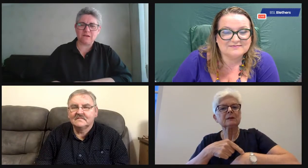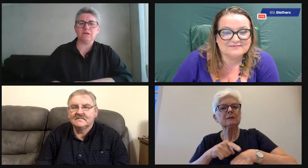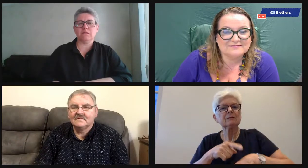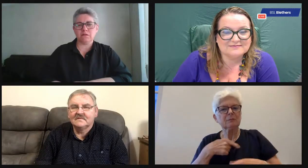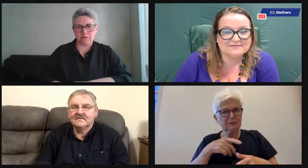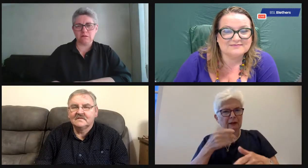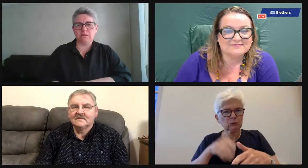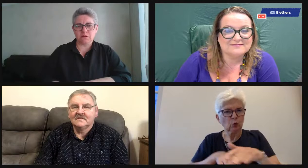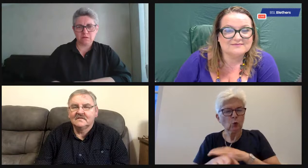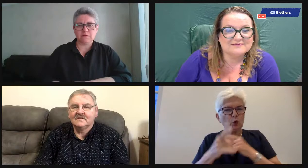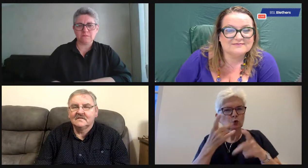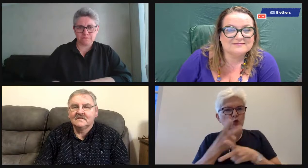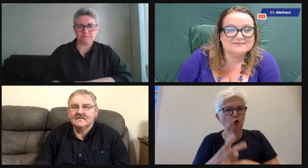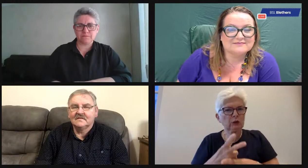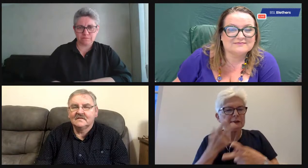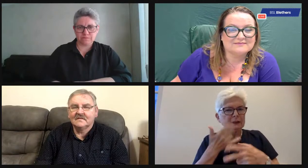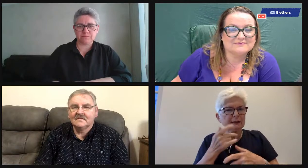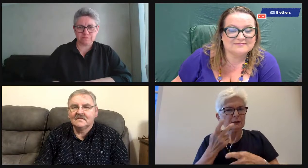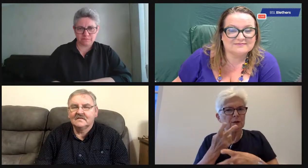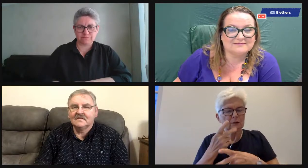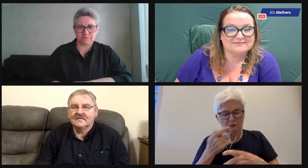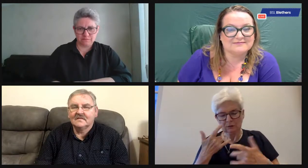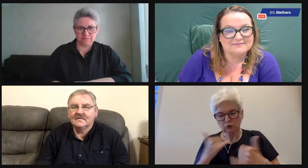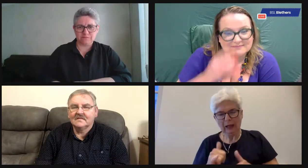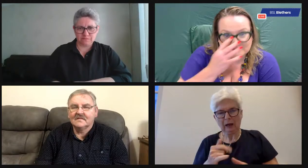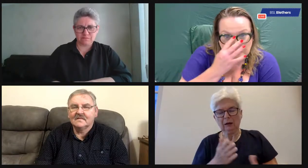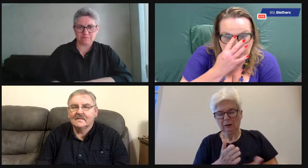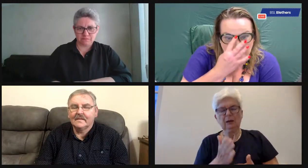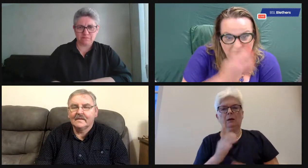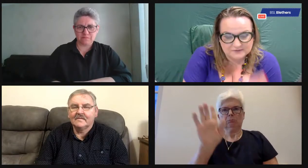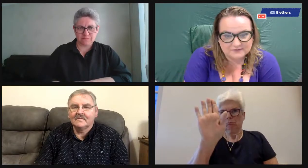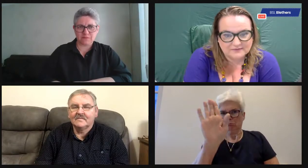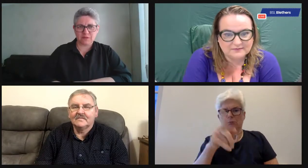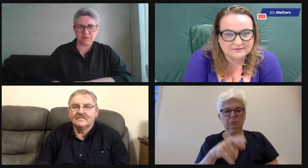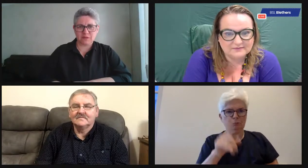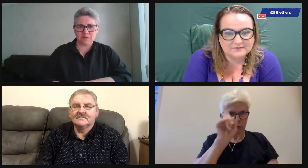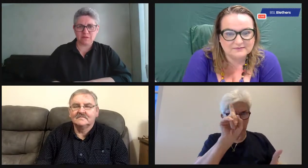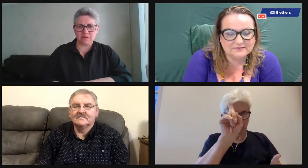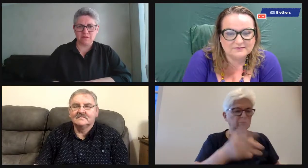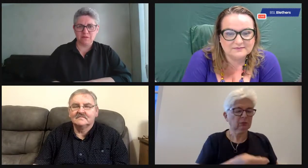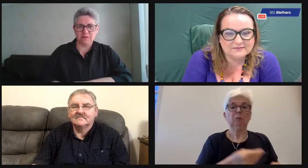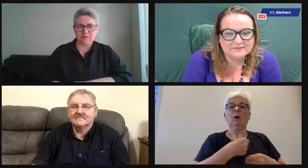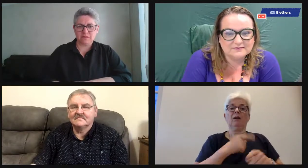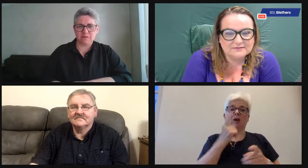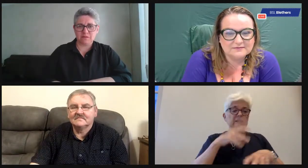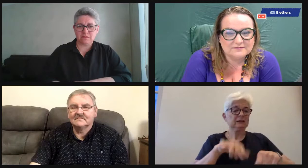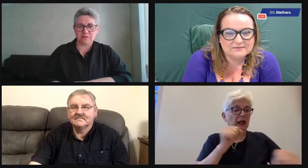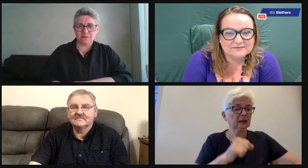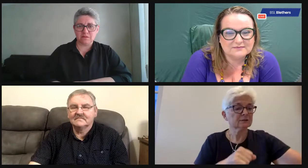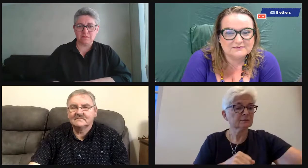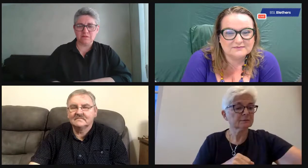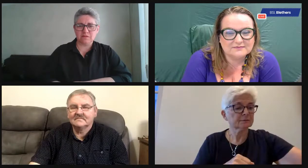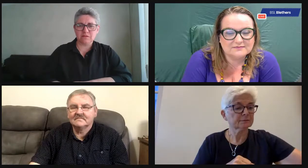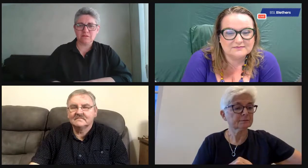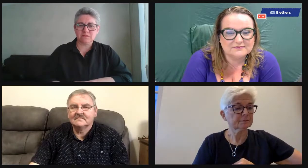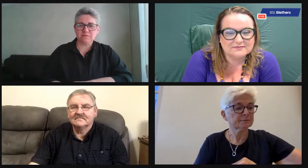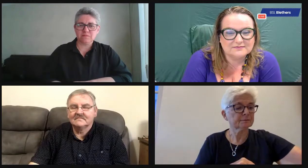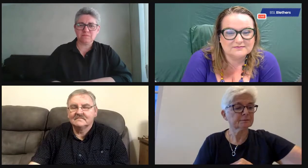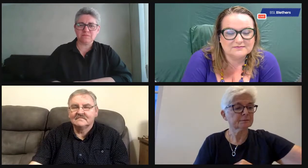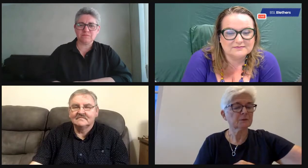And because I went on a number of days, you know, you've got security pass and actually, they gave me